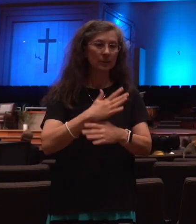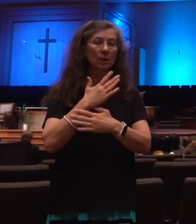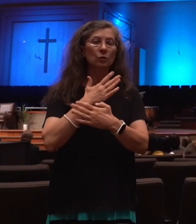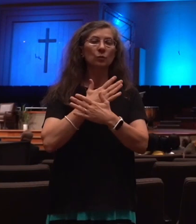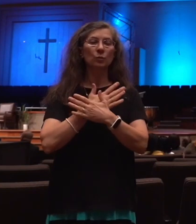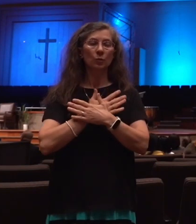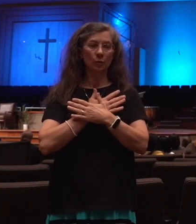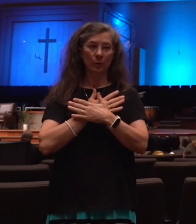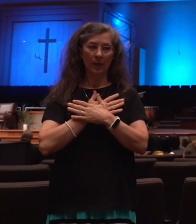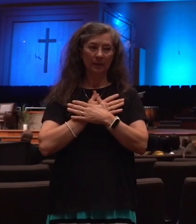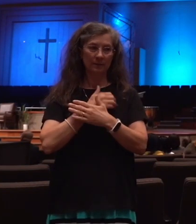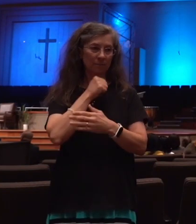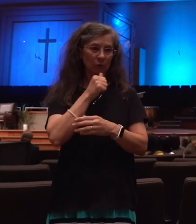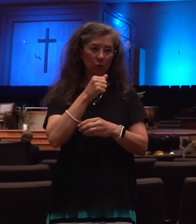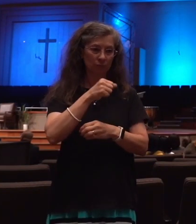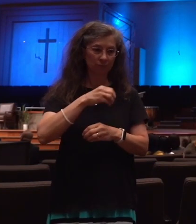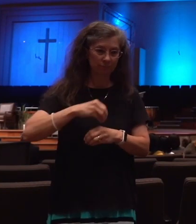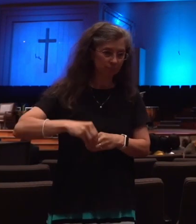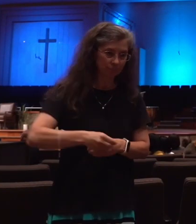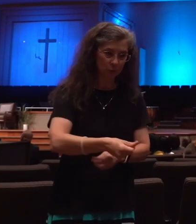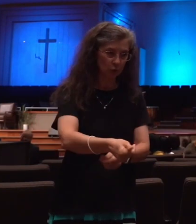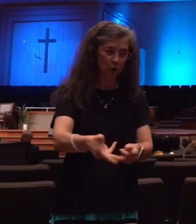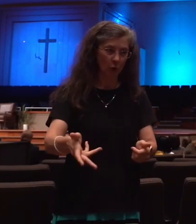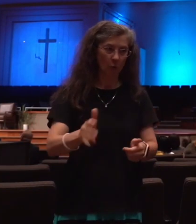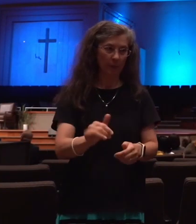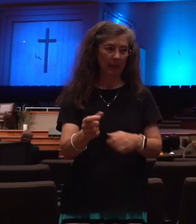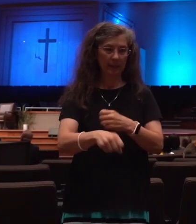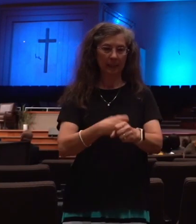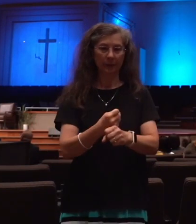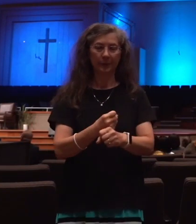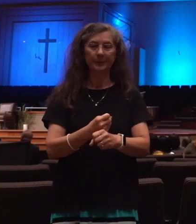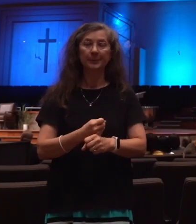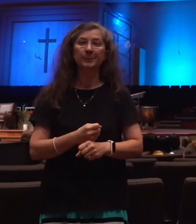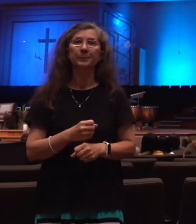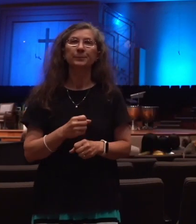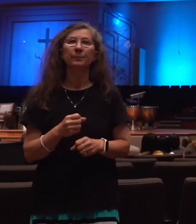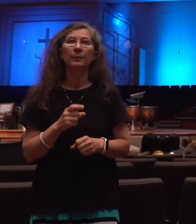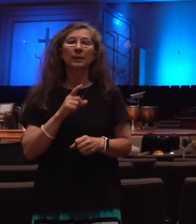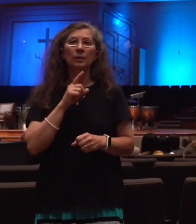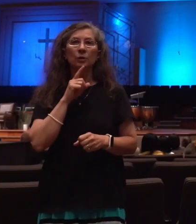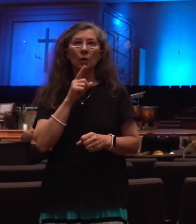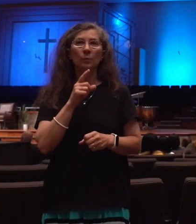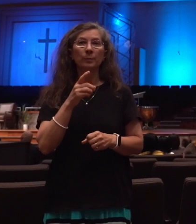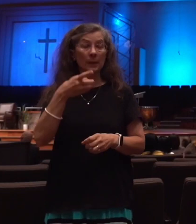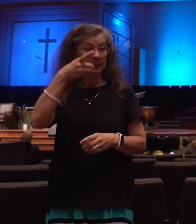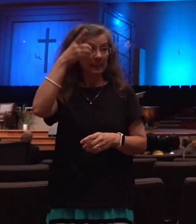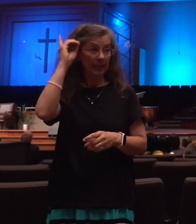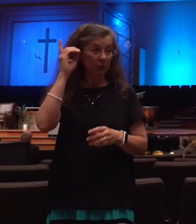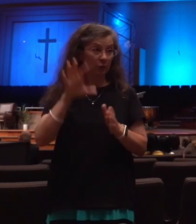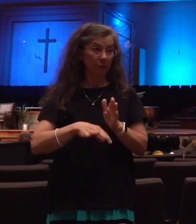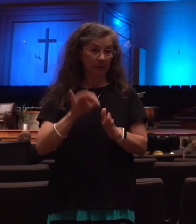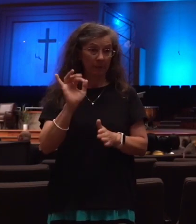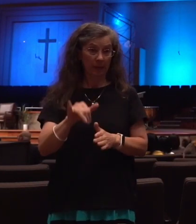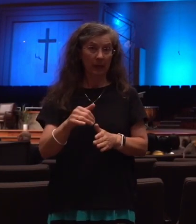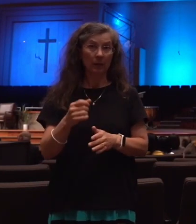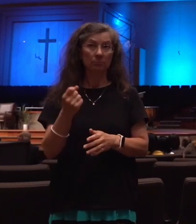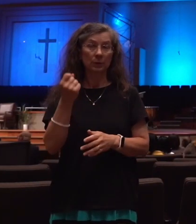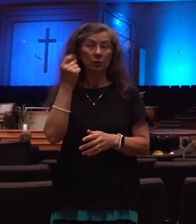context. If you read the first part of chapter 9, Daniel discovers this. We mentioned that last week. The reason that's